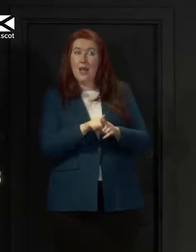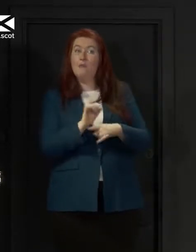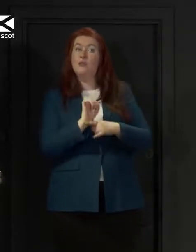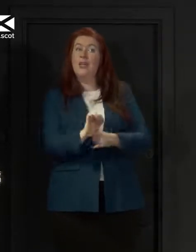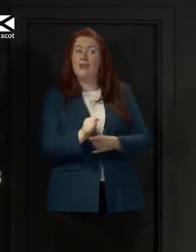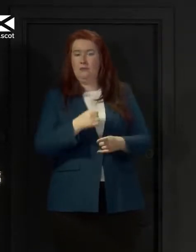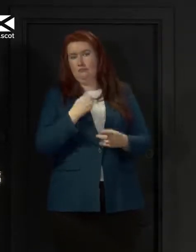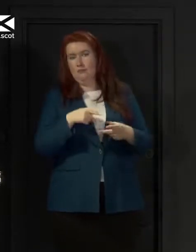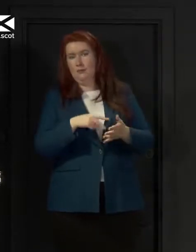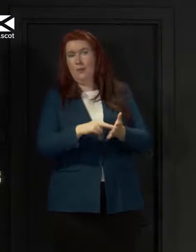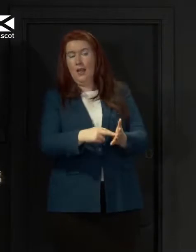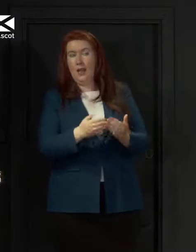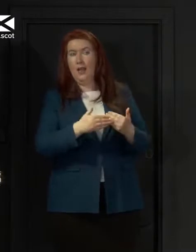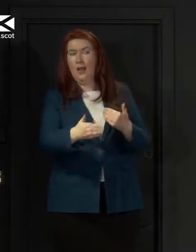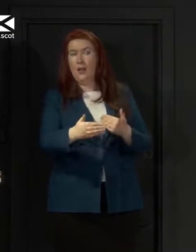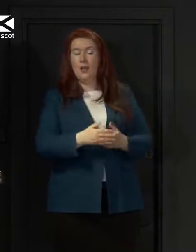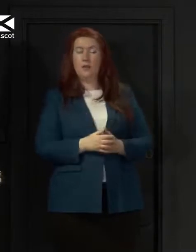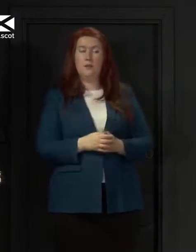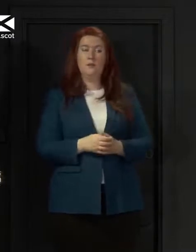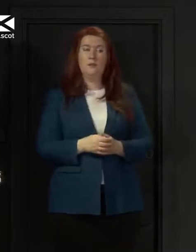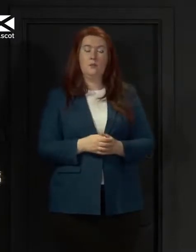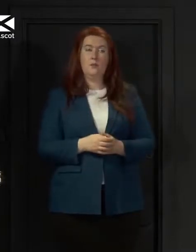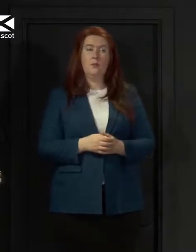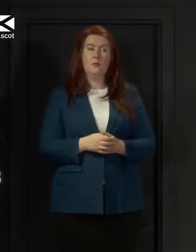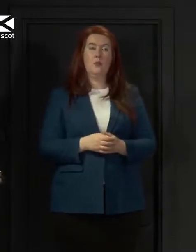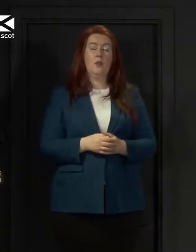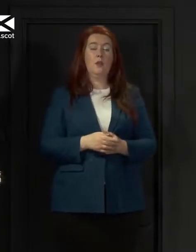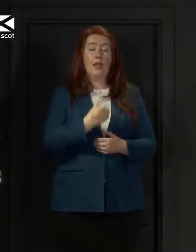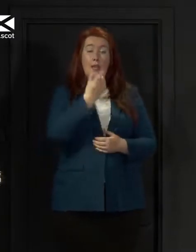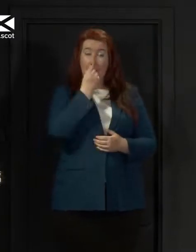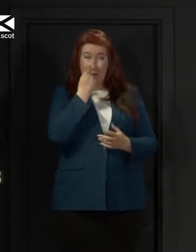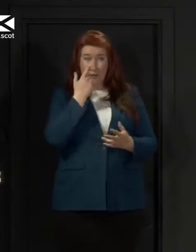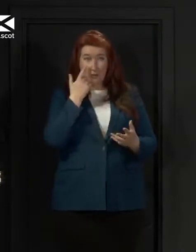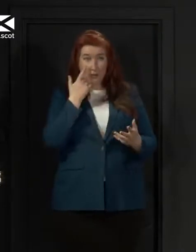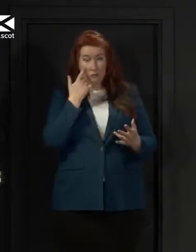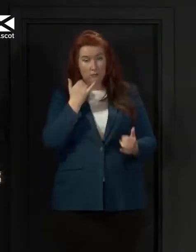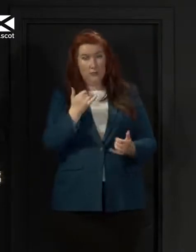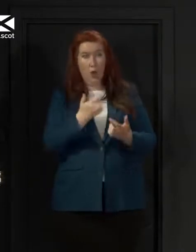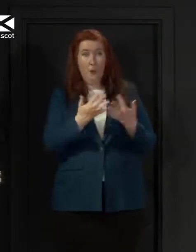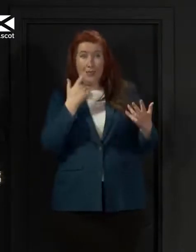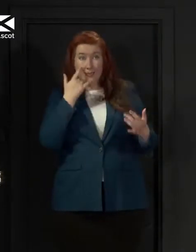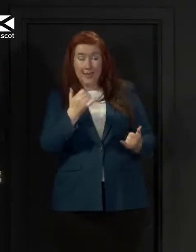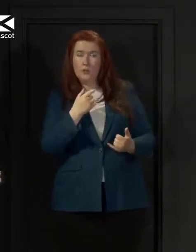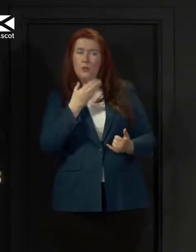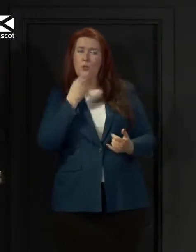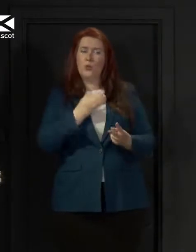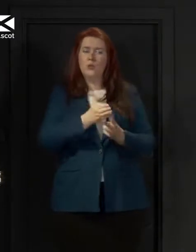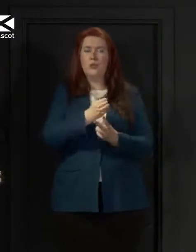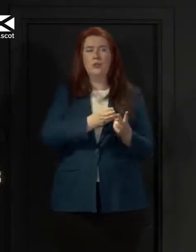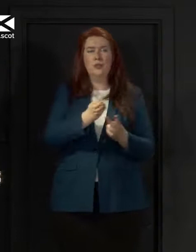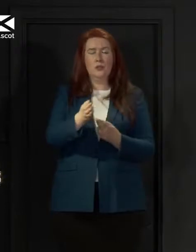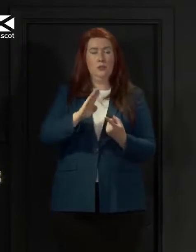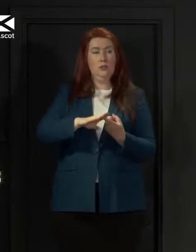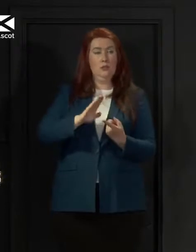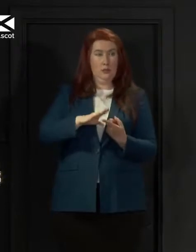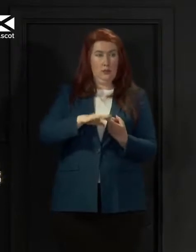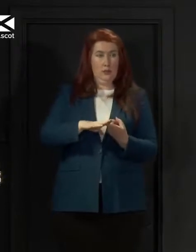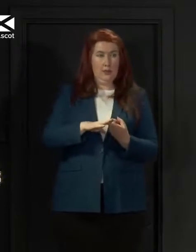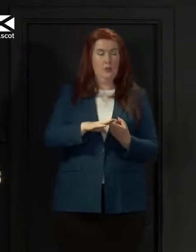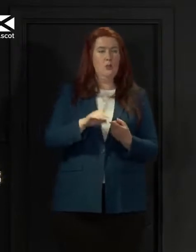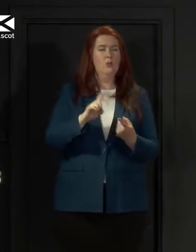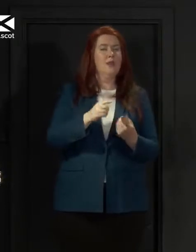there are two routes by which the capacity is used and that is the